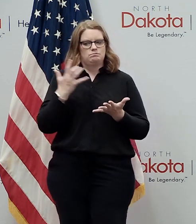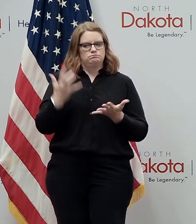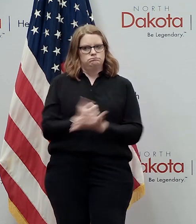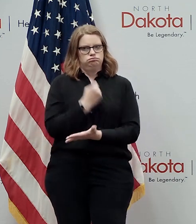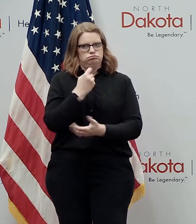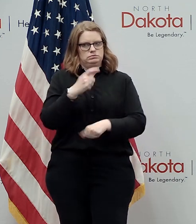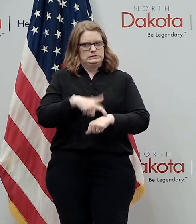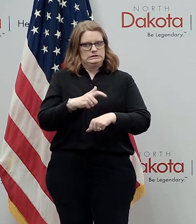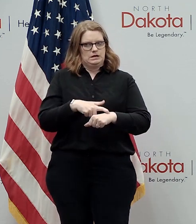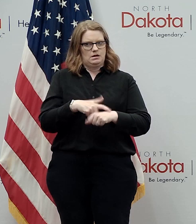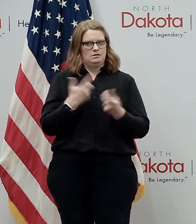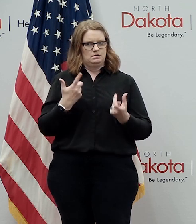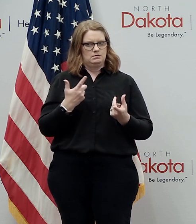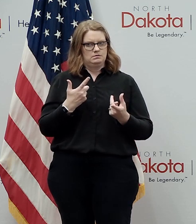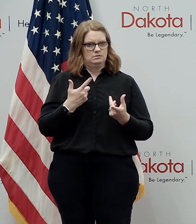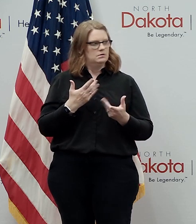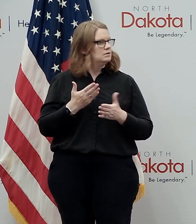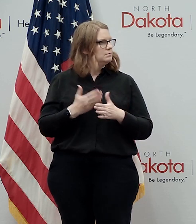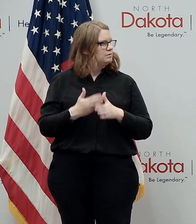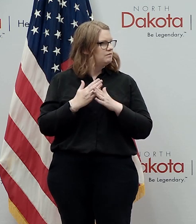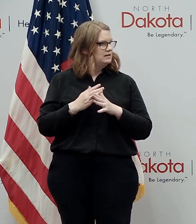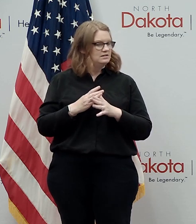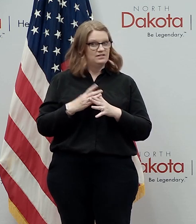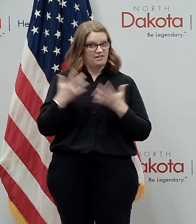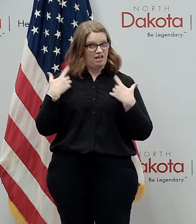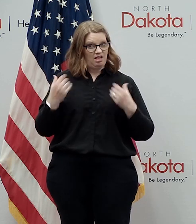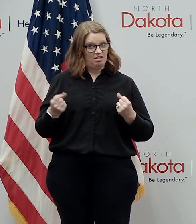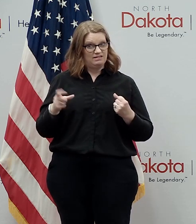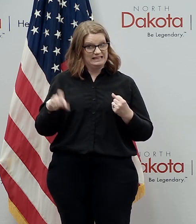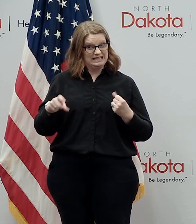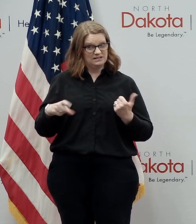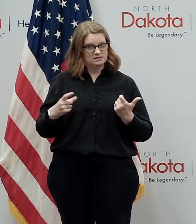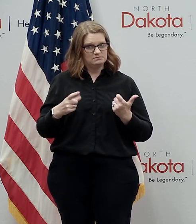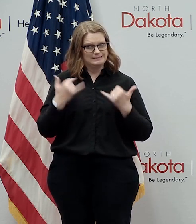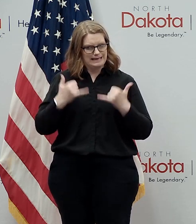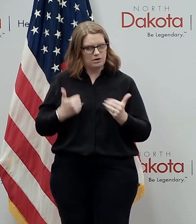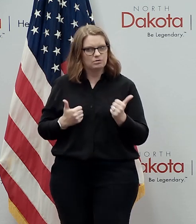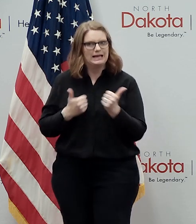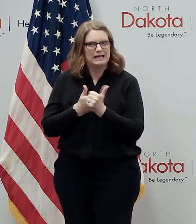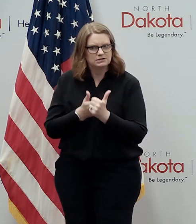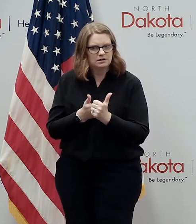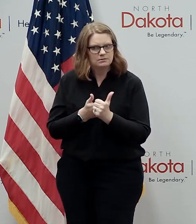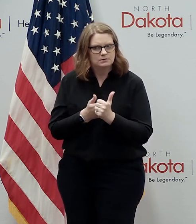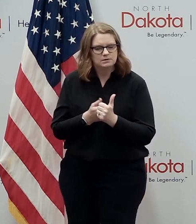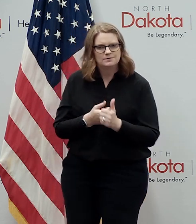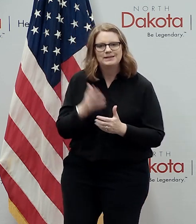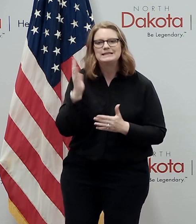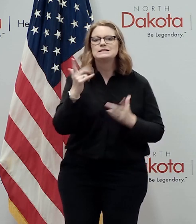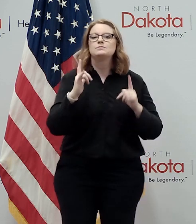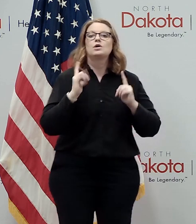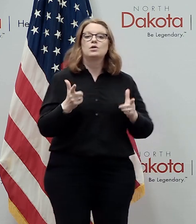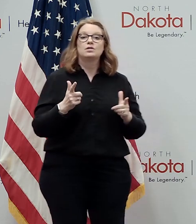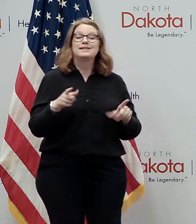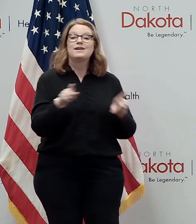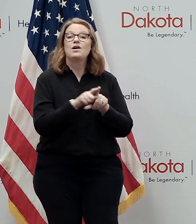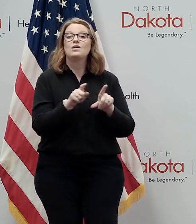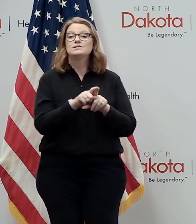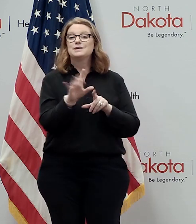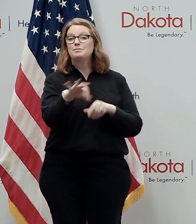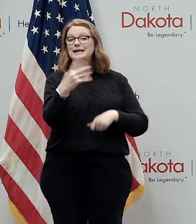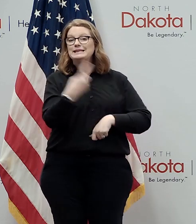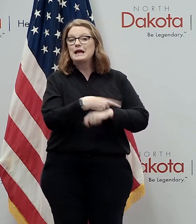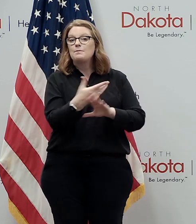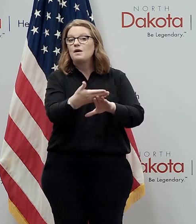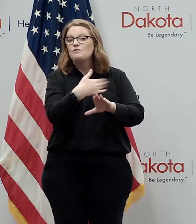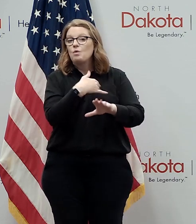on all your preventive health needs it might seem early but please pick a day this fall before halloween and